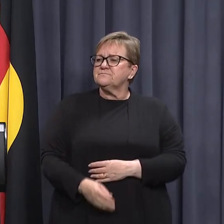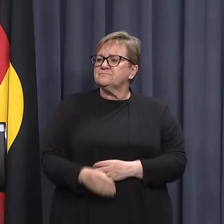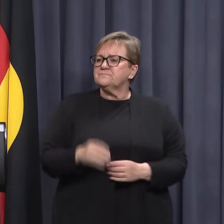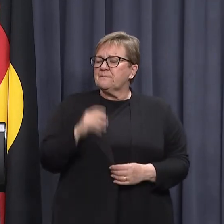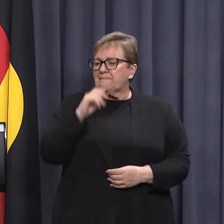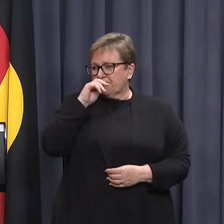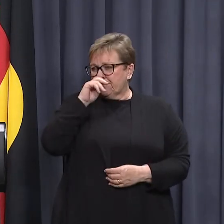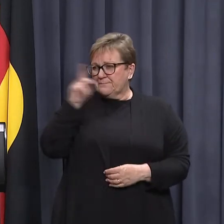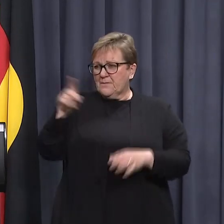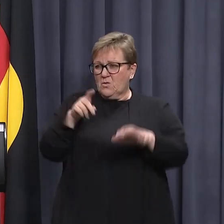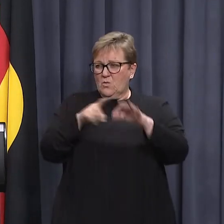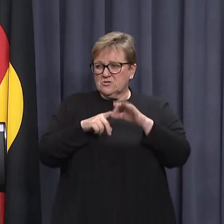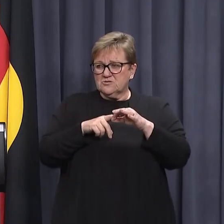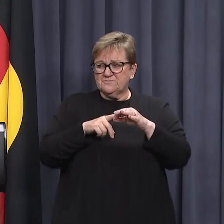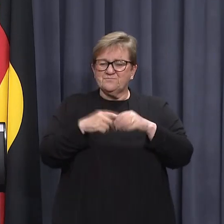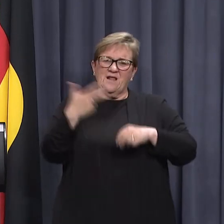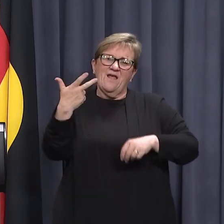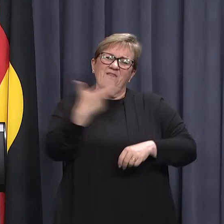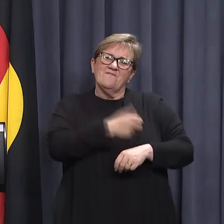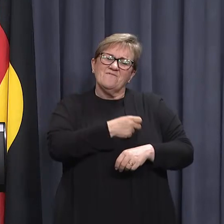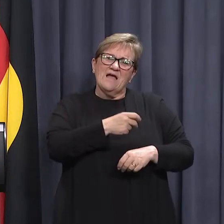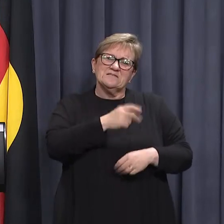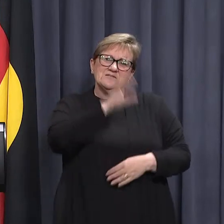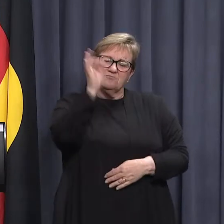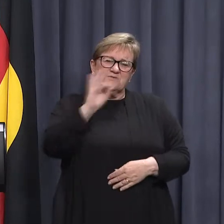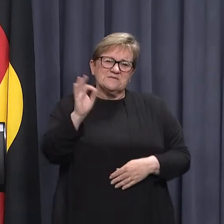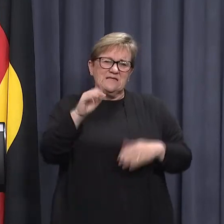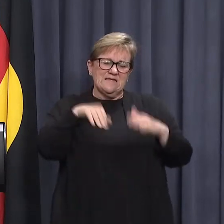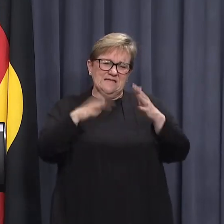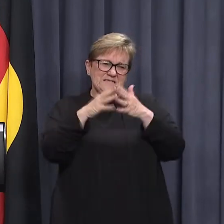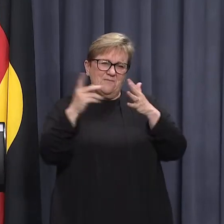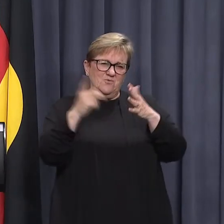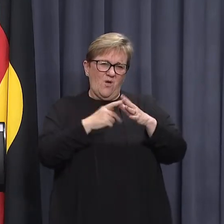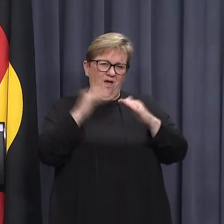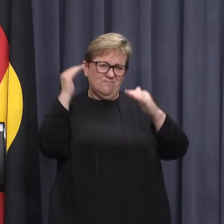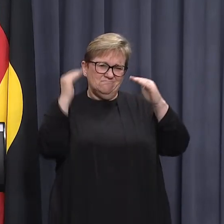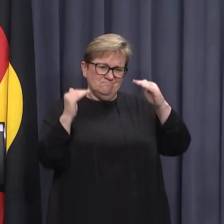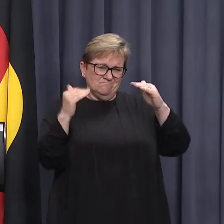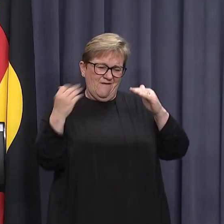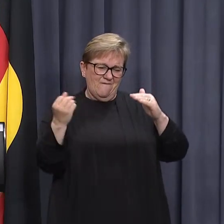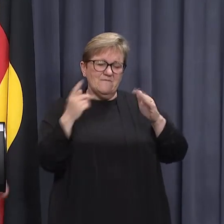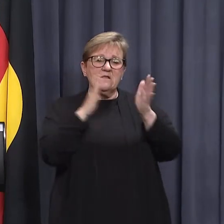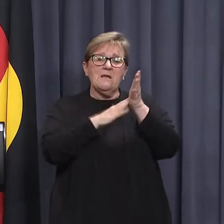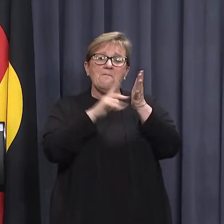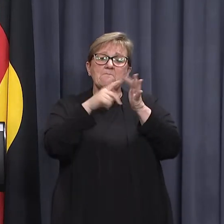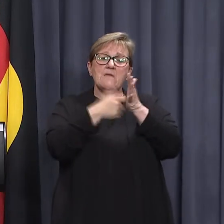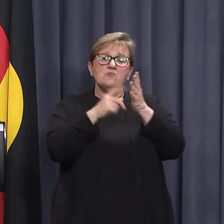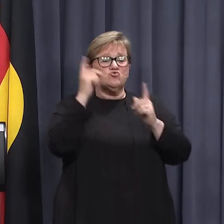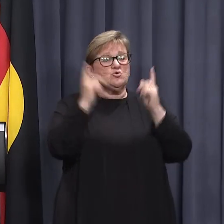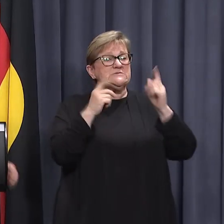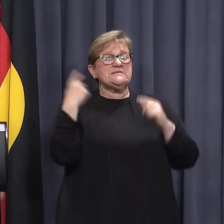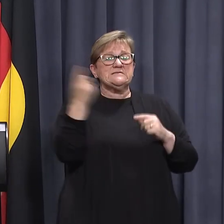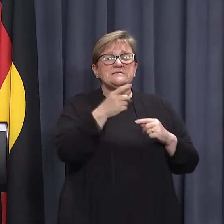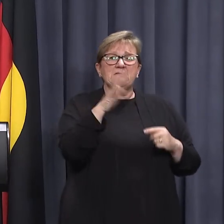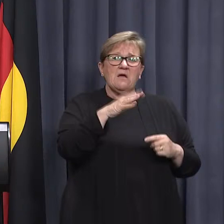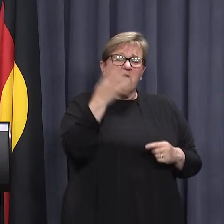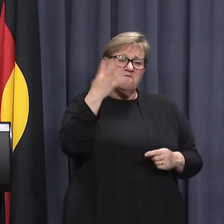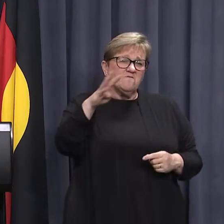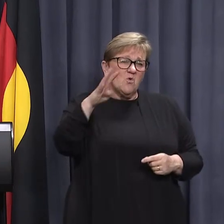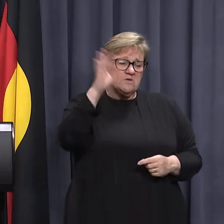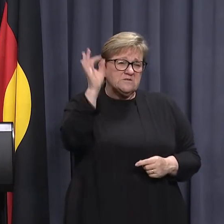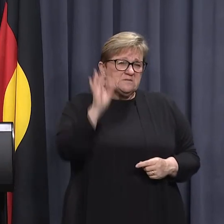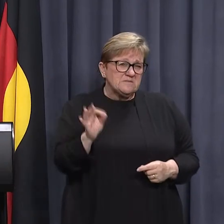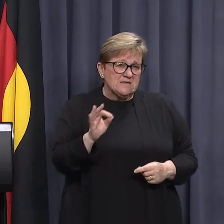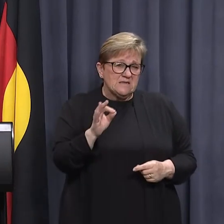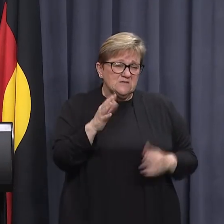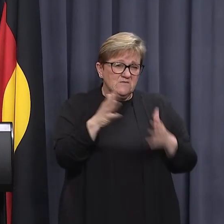WA still lagging a lot of other jurisdictions. The metropolitan rate, so that's about 40% of